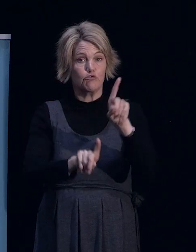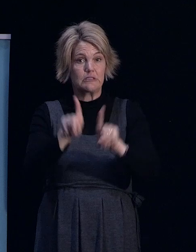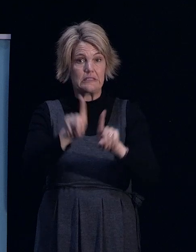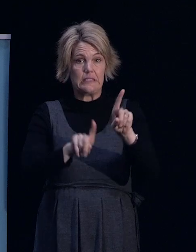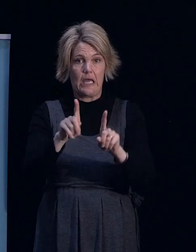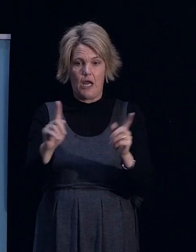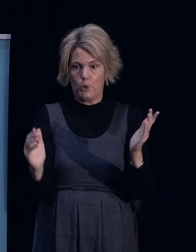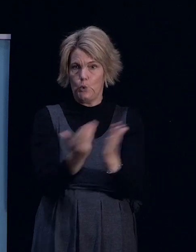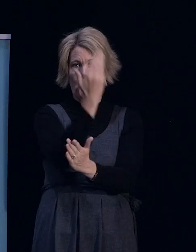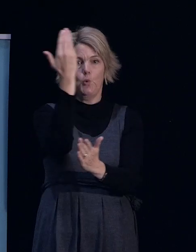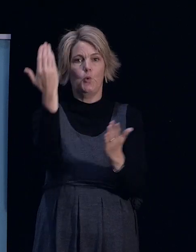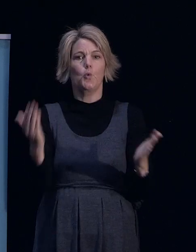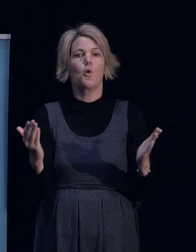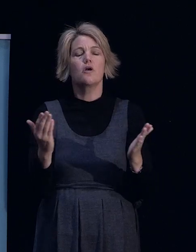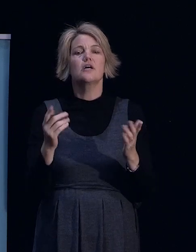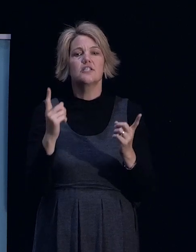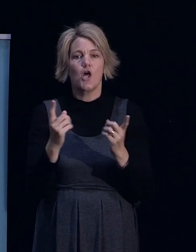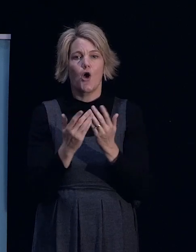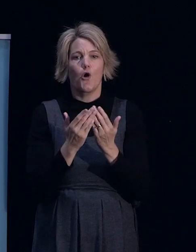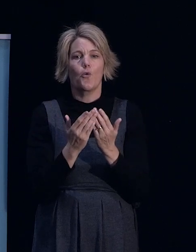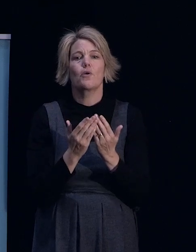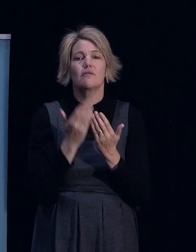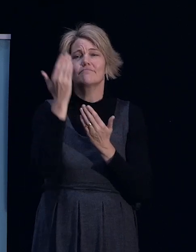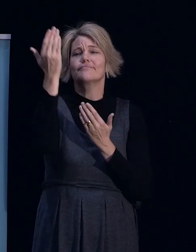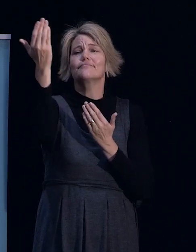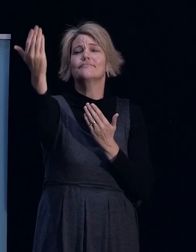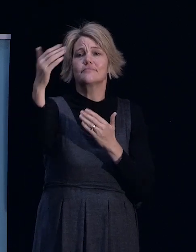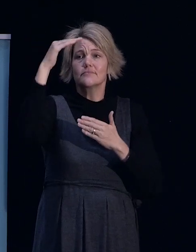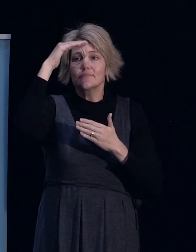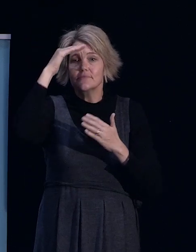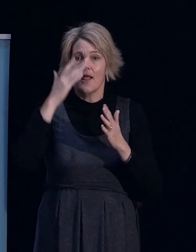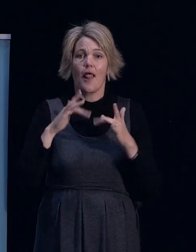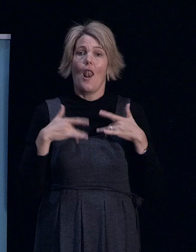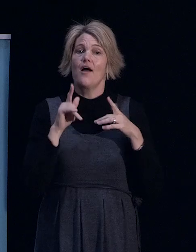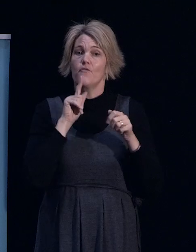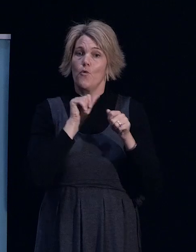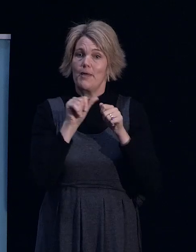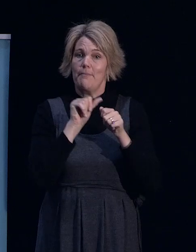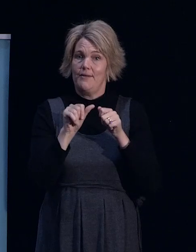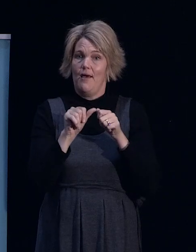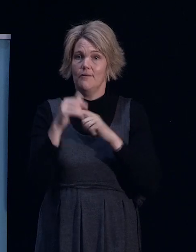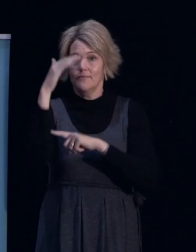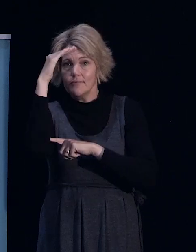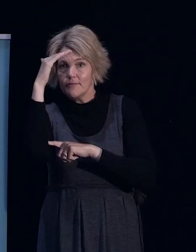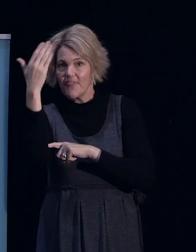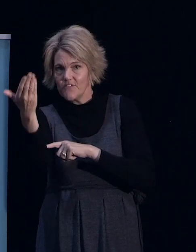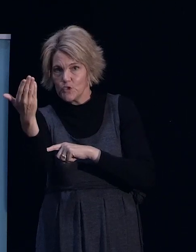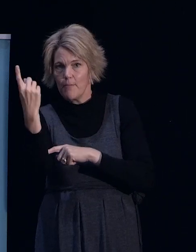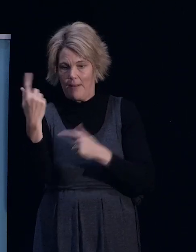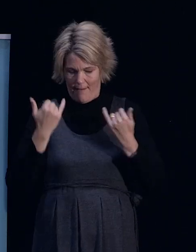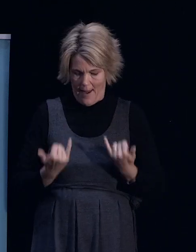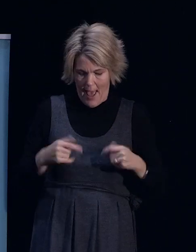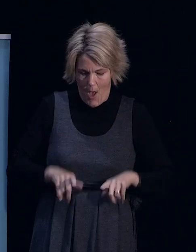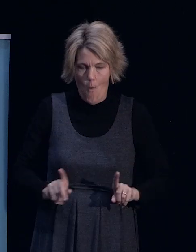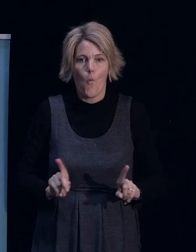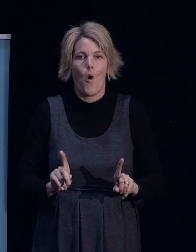resources. So life will be better in some time. But what I want to deal with right now is the here and now. And what I want to make sure is that